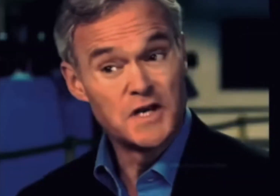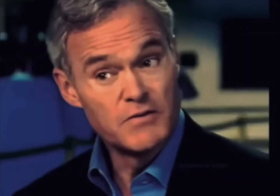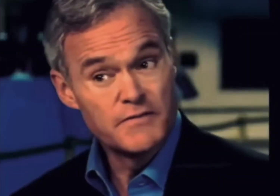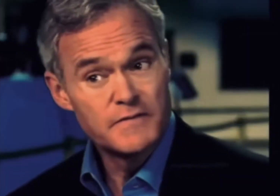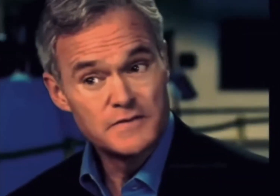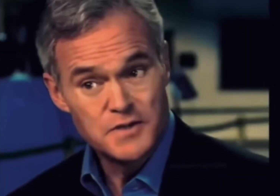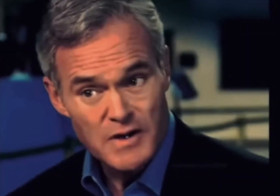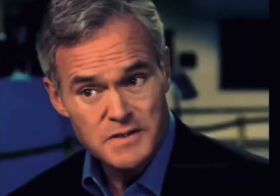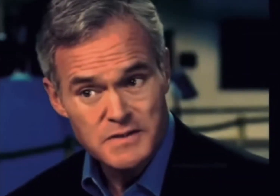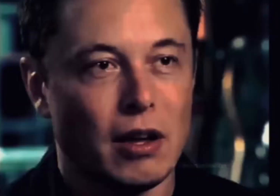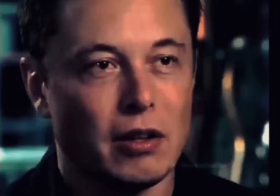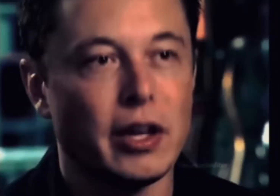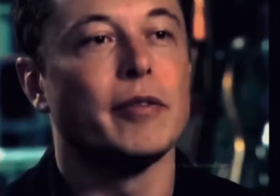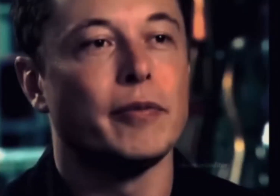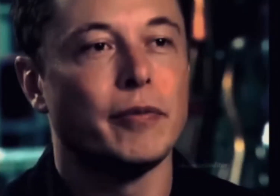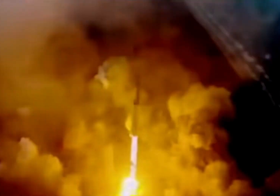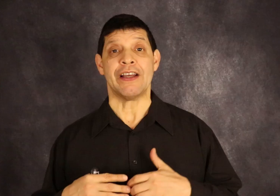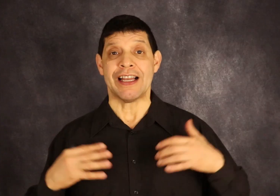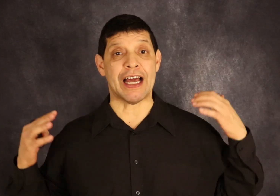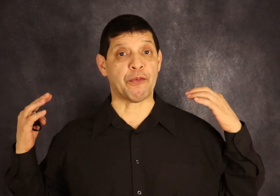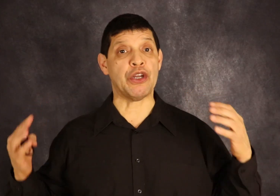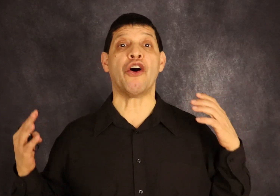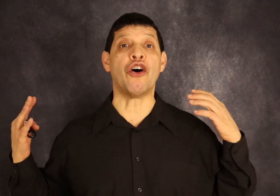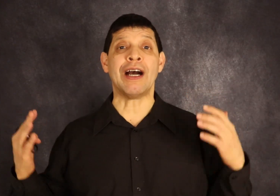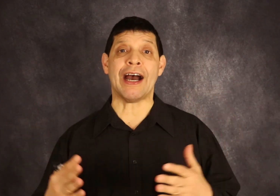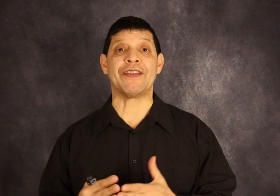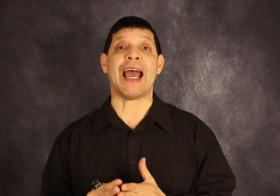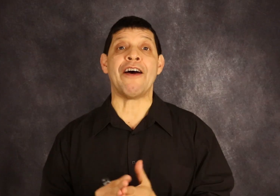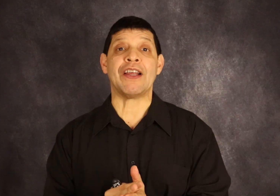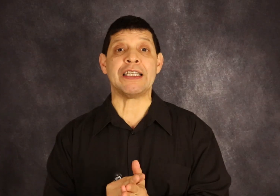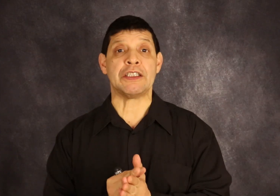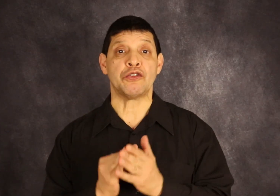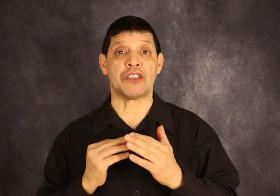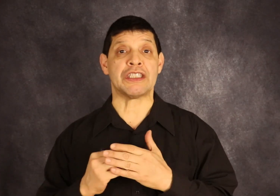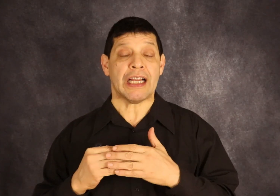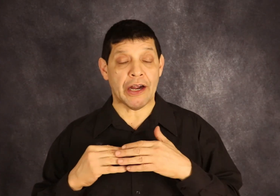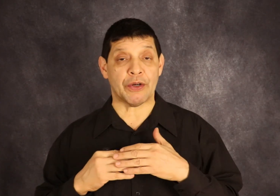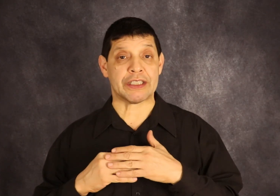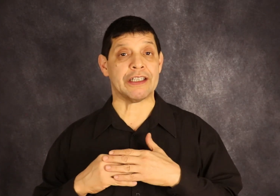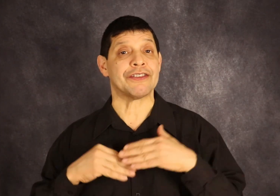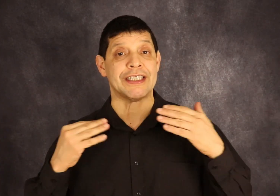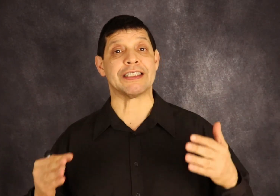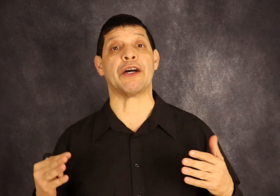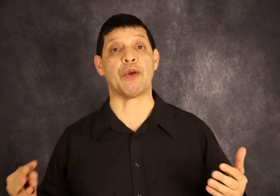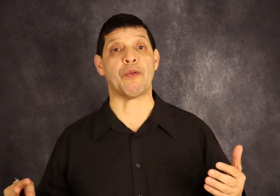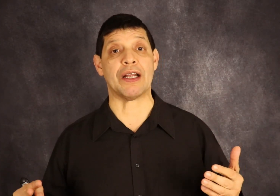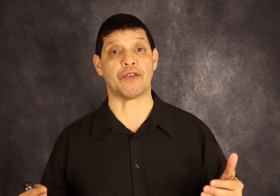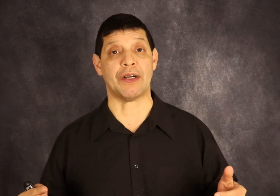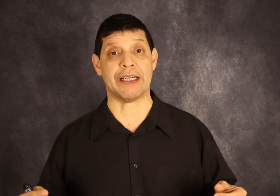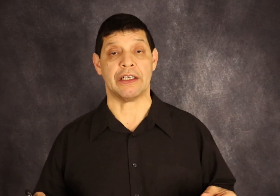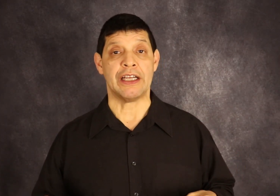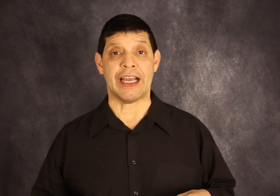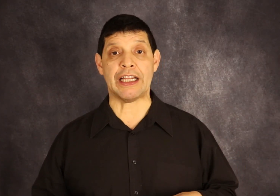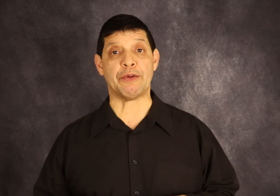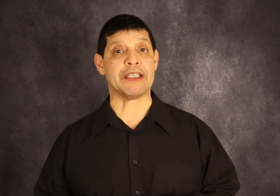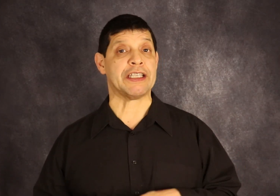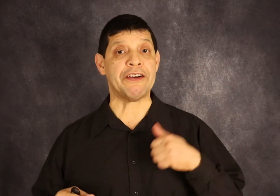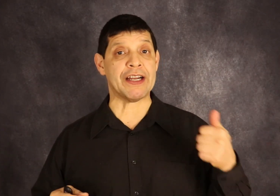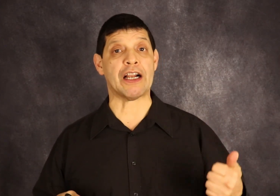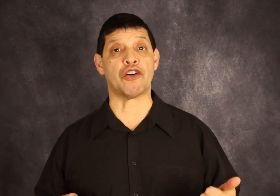self-taught? Yeah. Like we all have the ability to teach ourselves things that we want to learn. Anyways, he read a lot